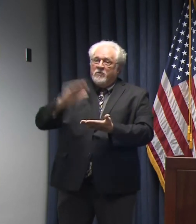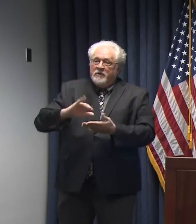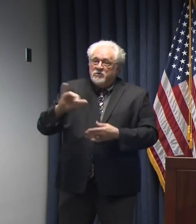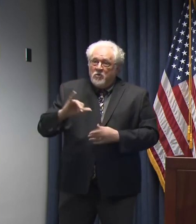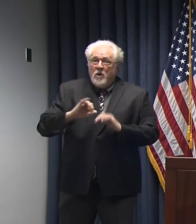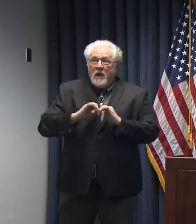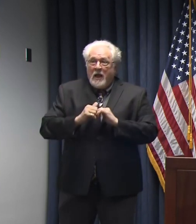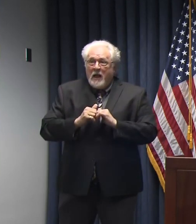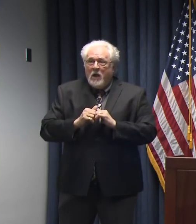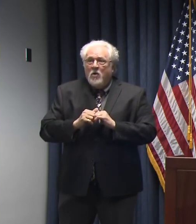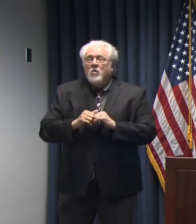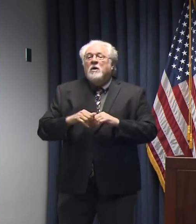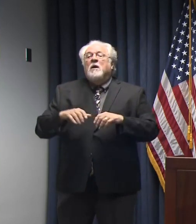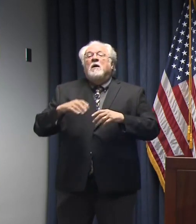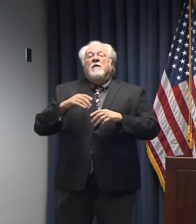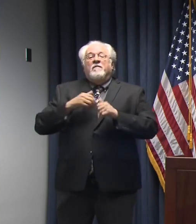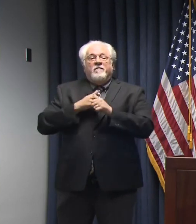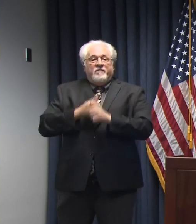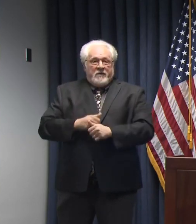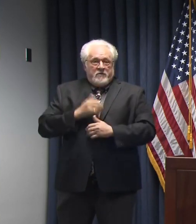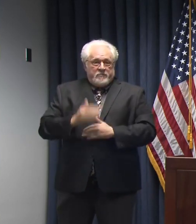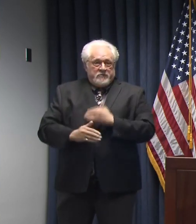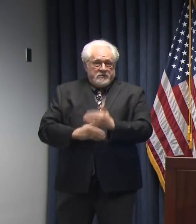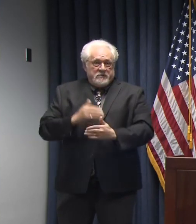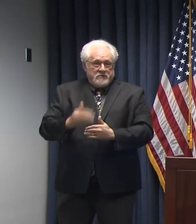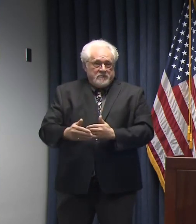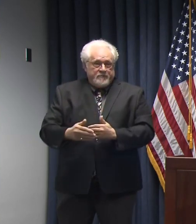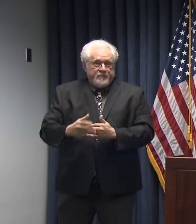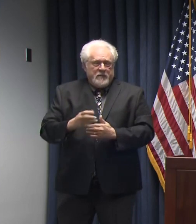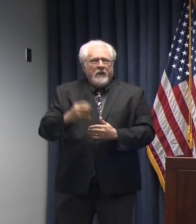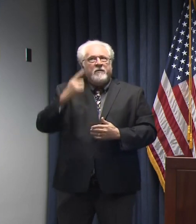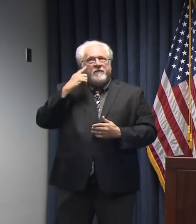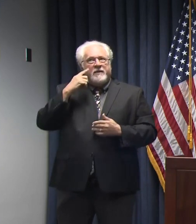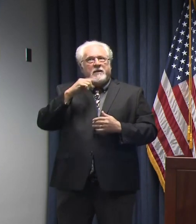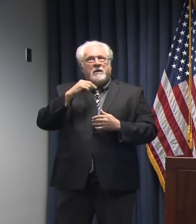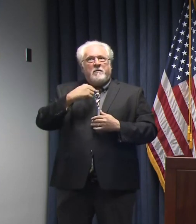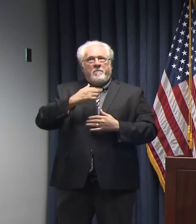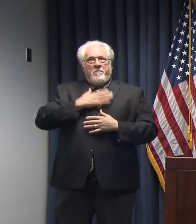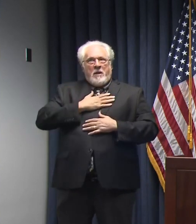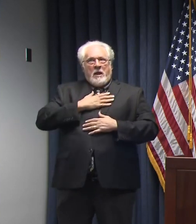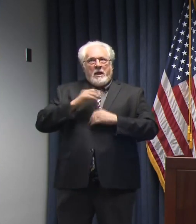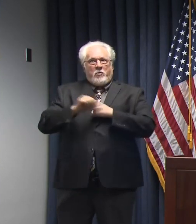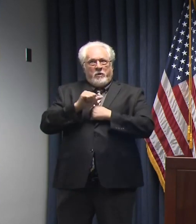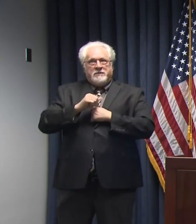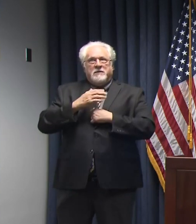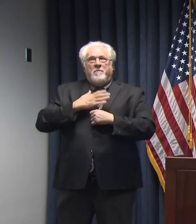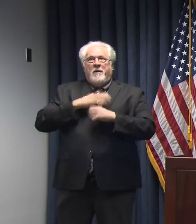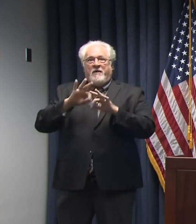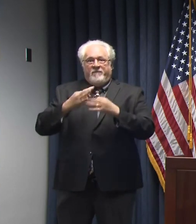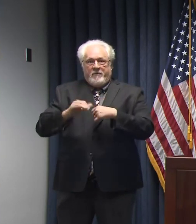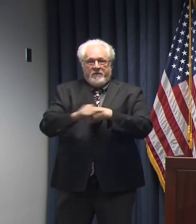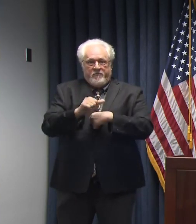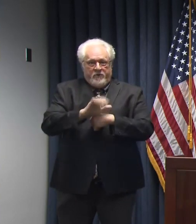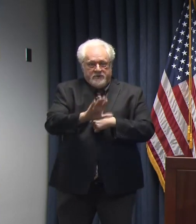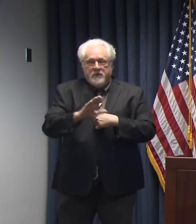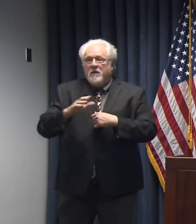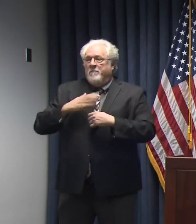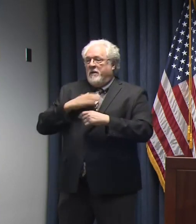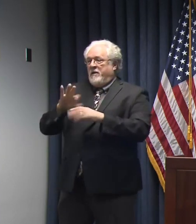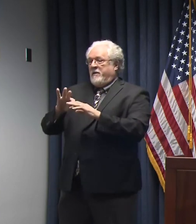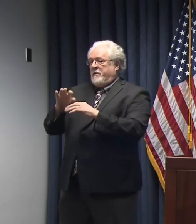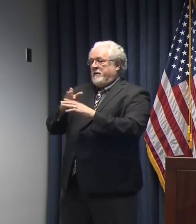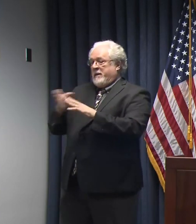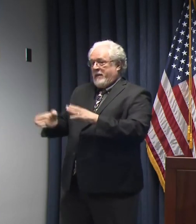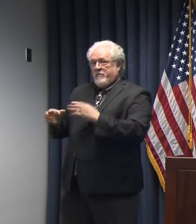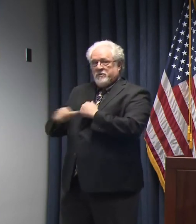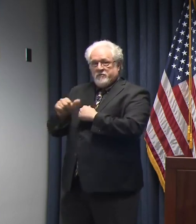only way we can do that is by taking these measures seriously and thinking not only about our risk, but the risk to our family and the risk to our neighbors, as you've heard the governor say.